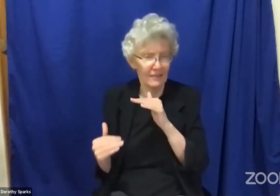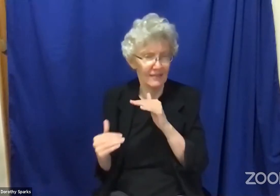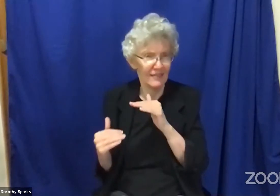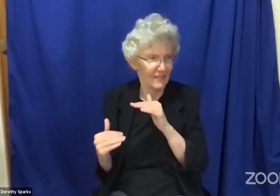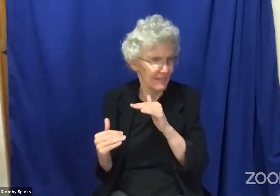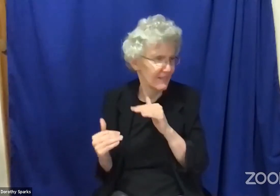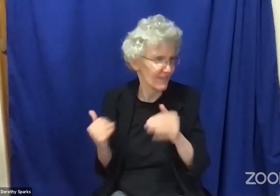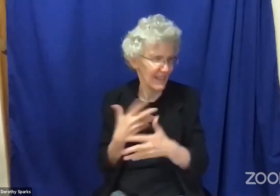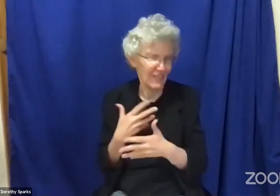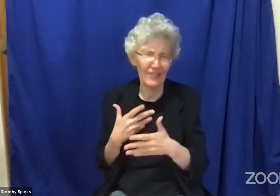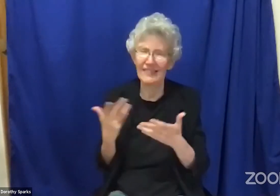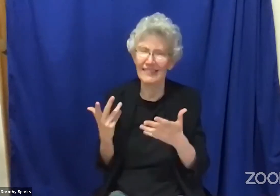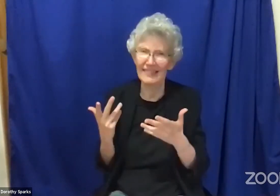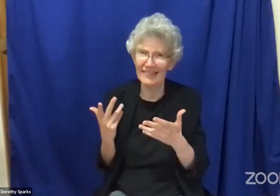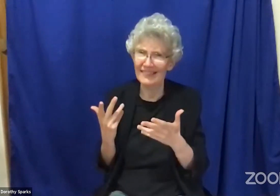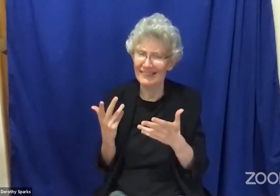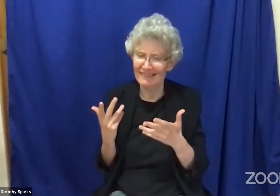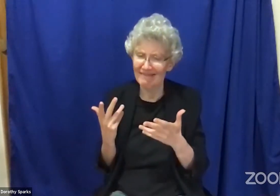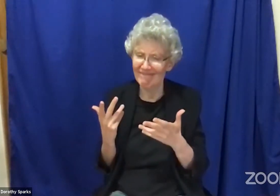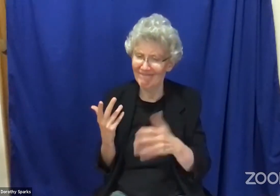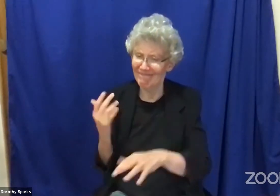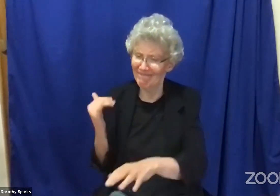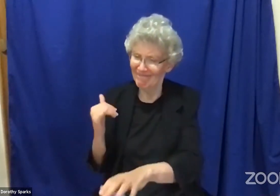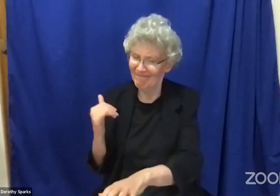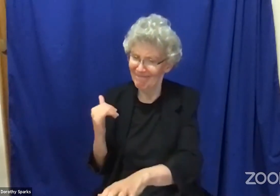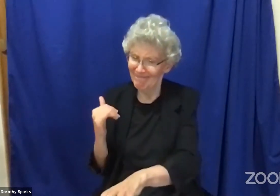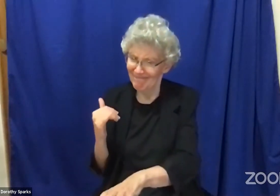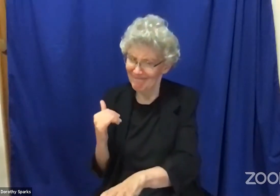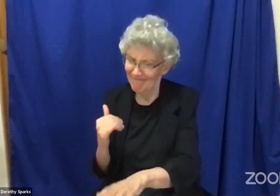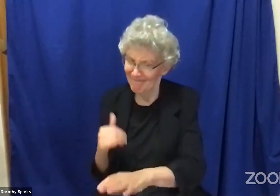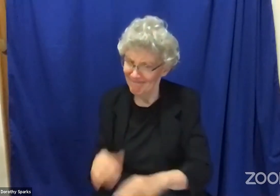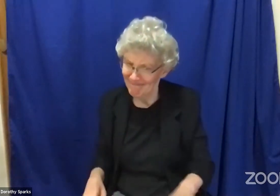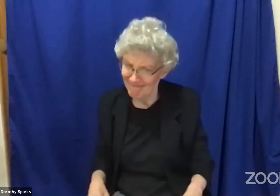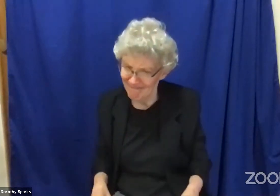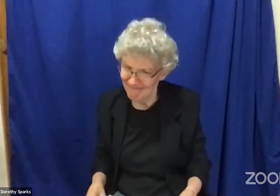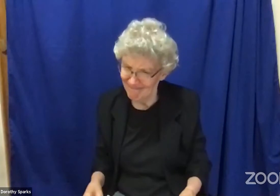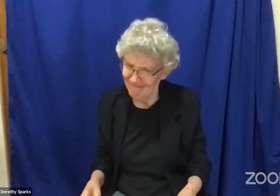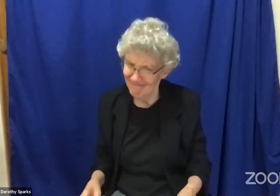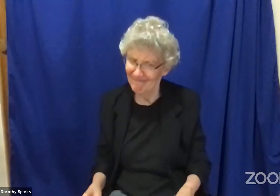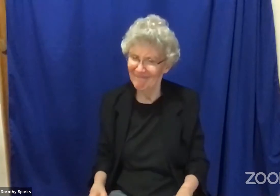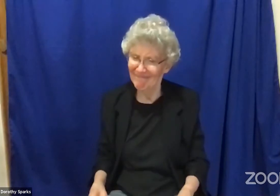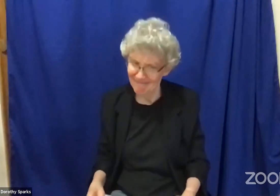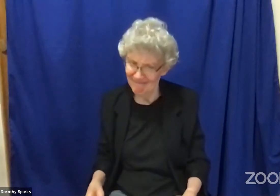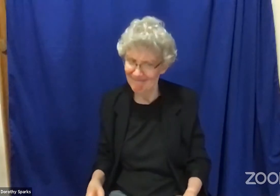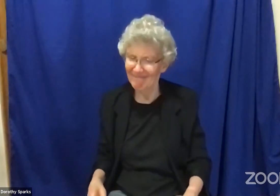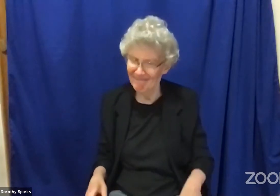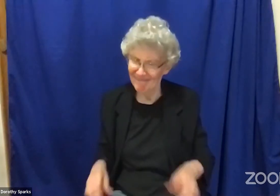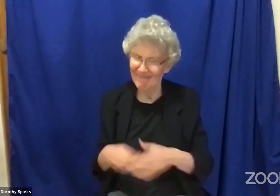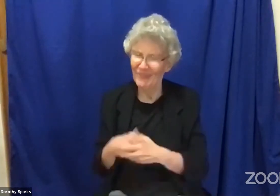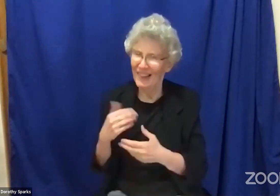and why are we afraid to enact justice